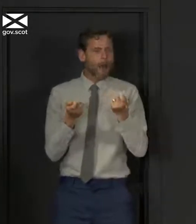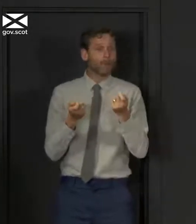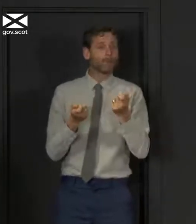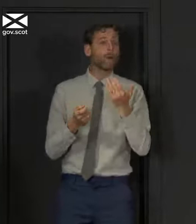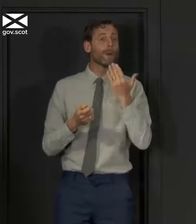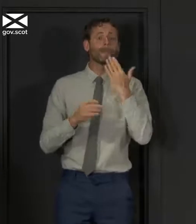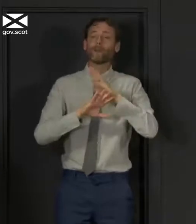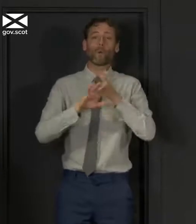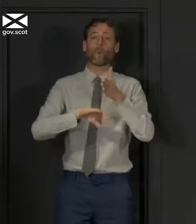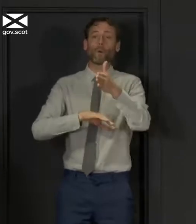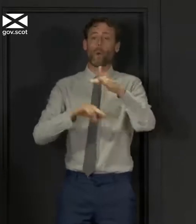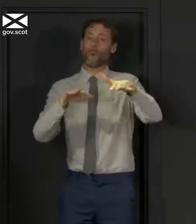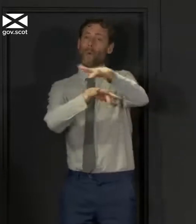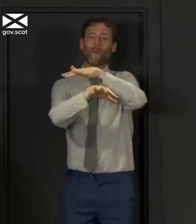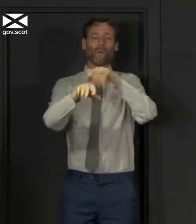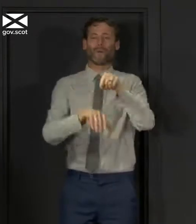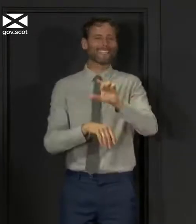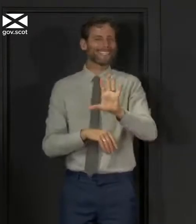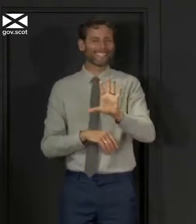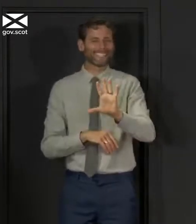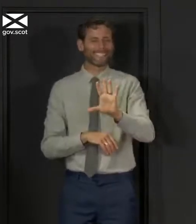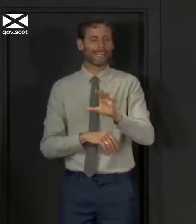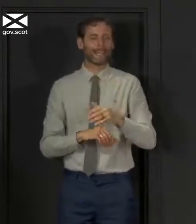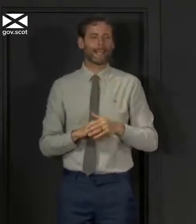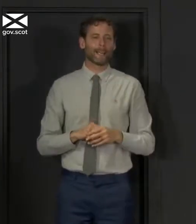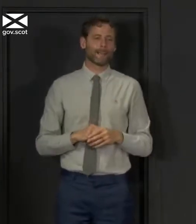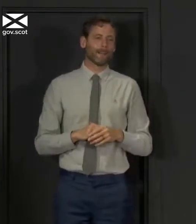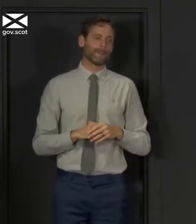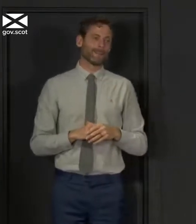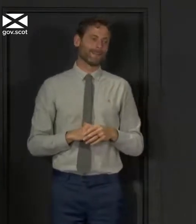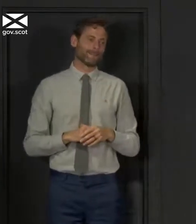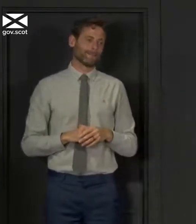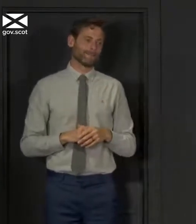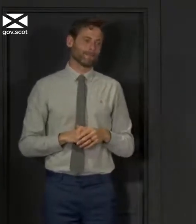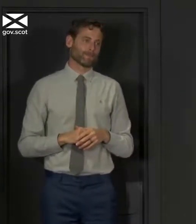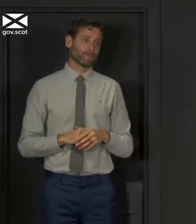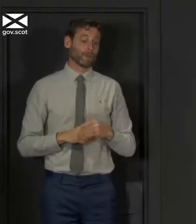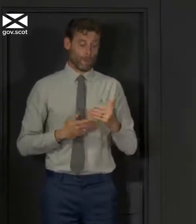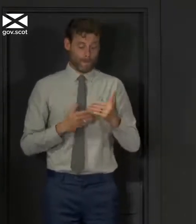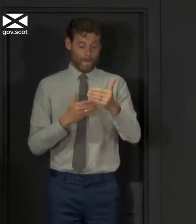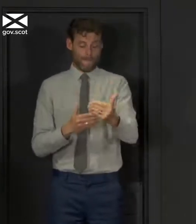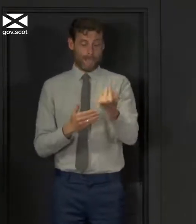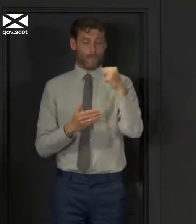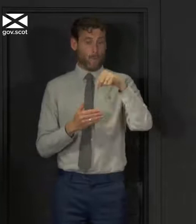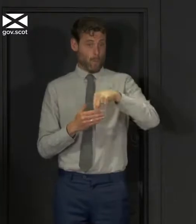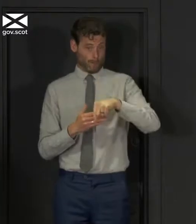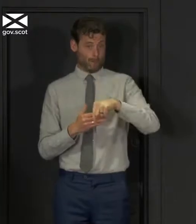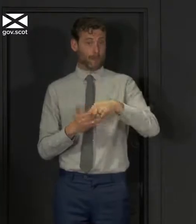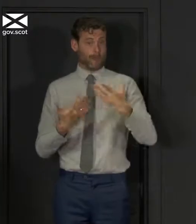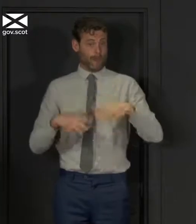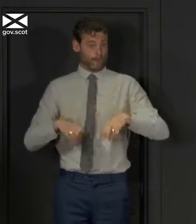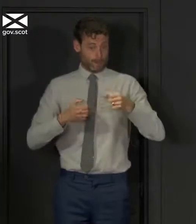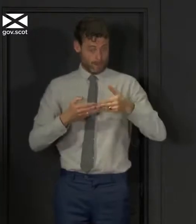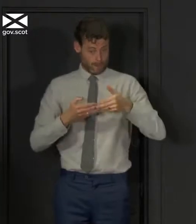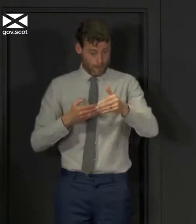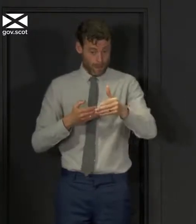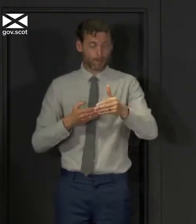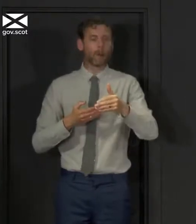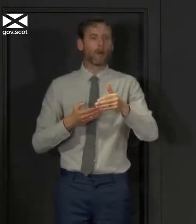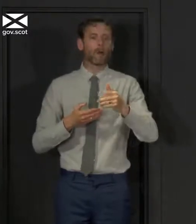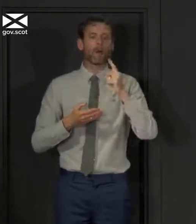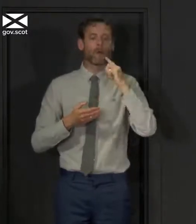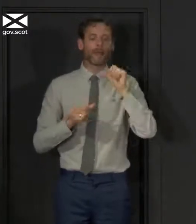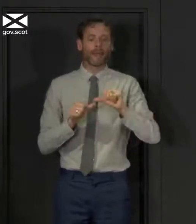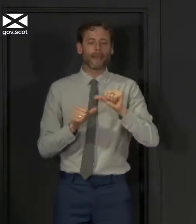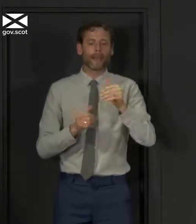don't do it. And as I said last week, increasingly as we go into phase one as we are now doing and beyond that, we will rely more